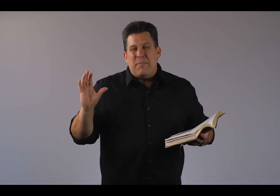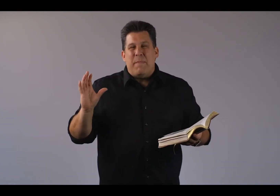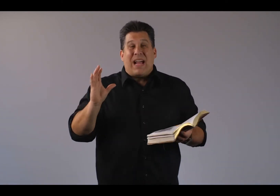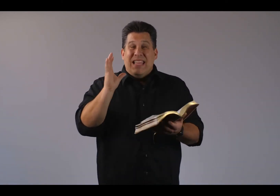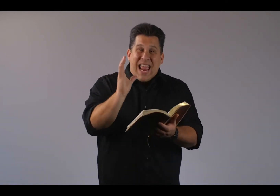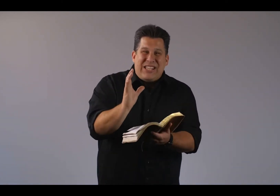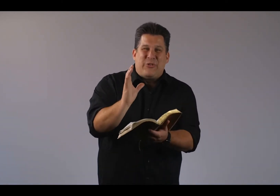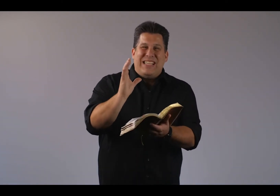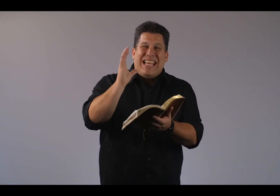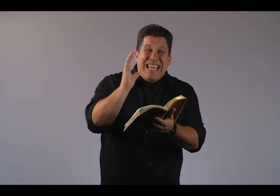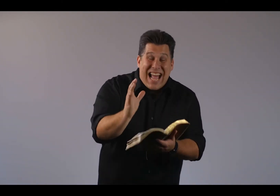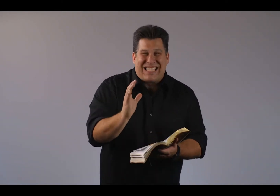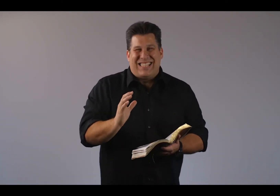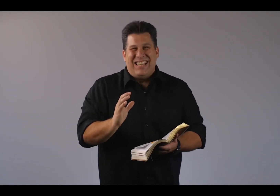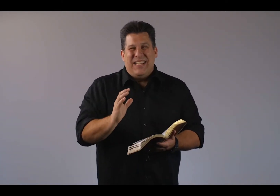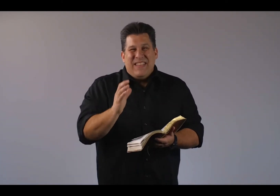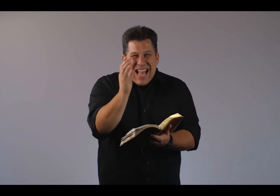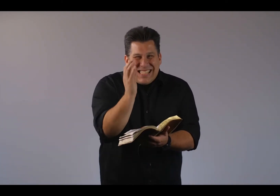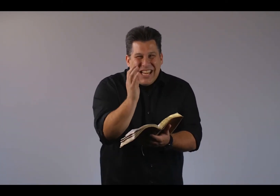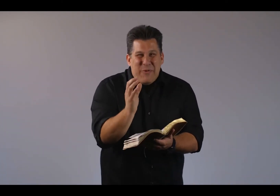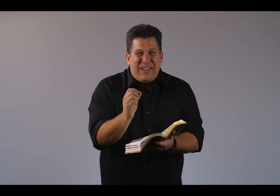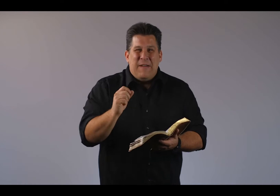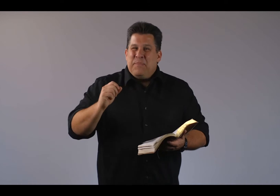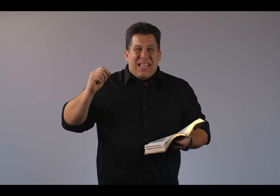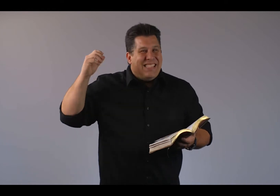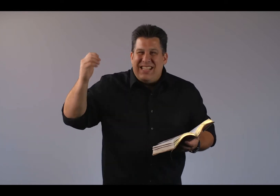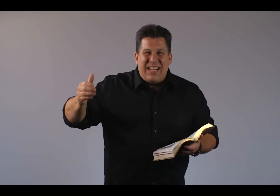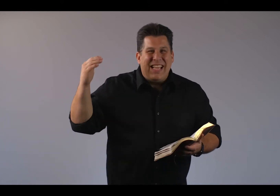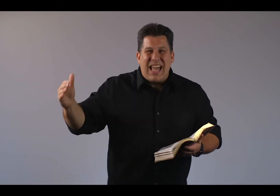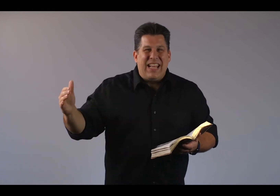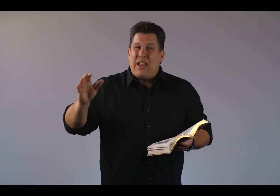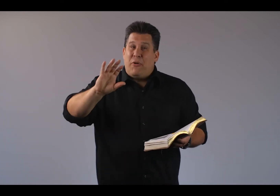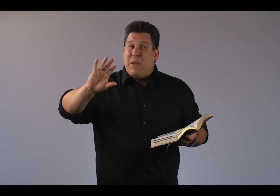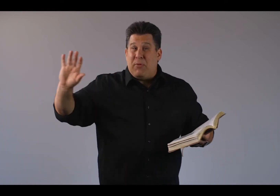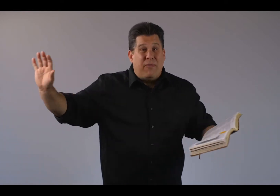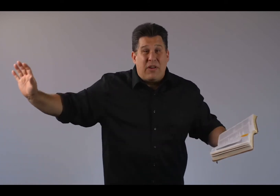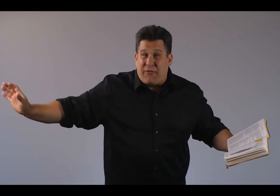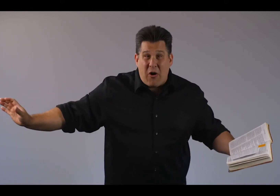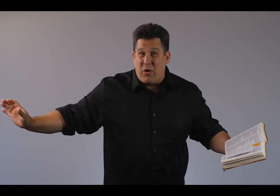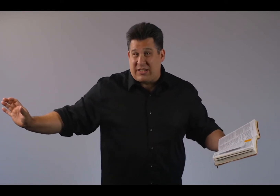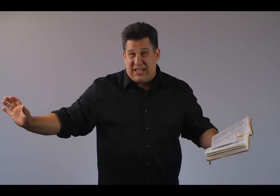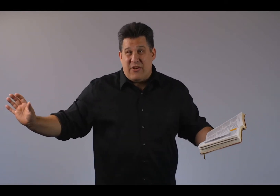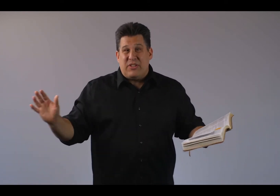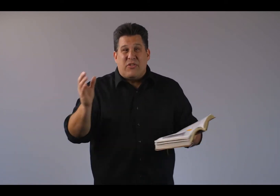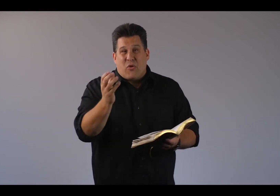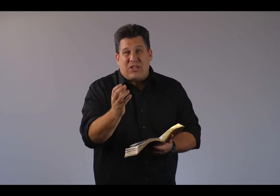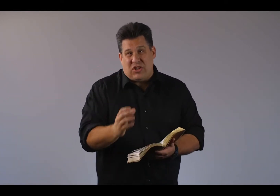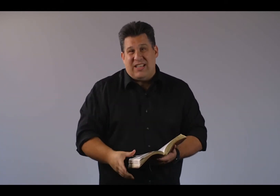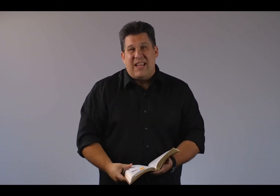me back? And the answer is yes. Yes, he will. He's done it again and again for people who have done far worse than you. And so the question is,